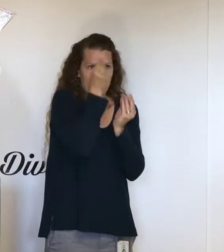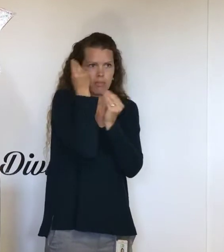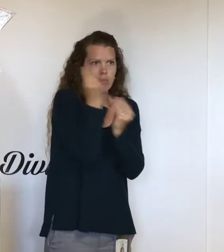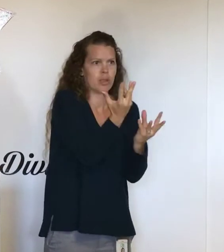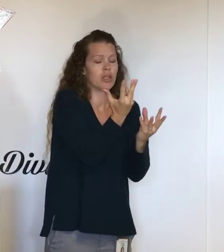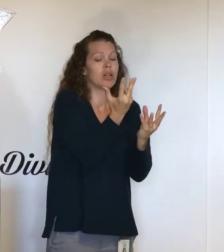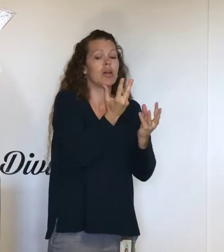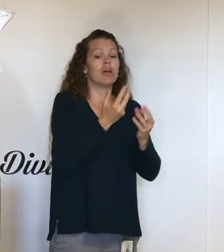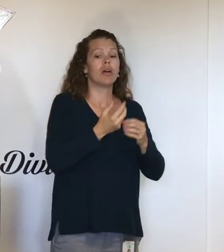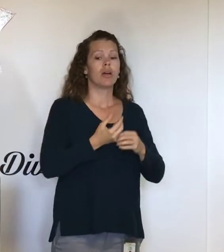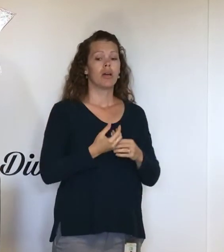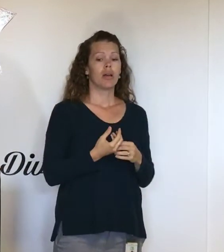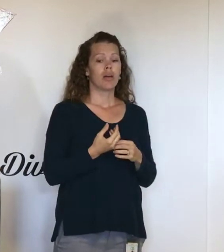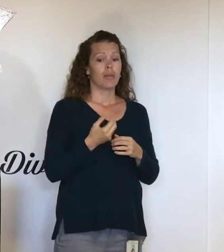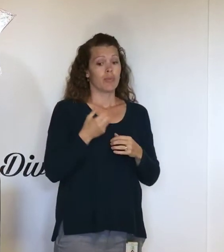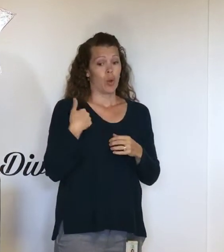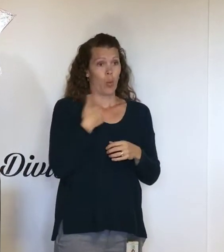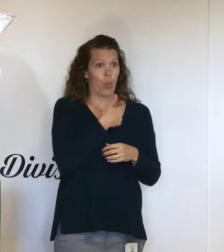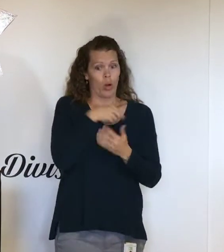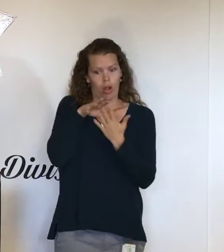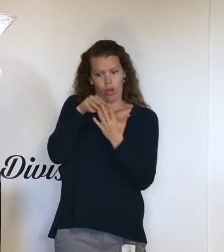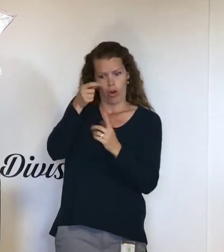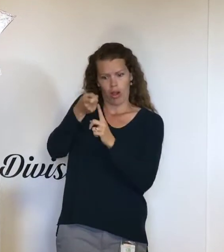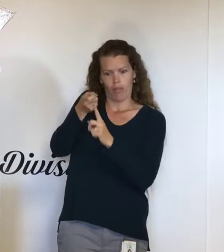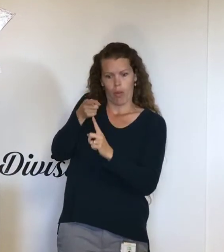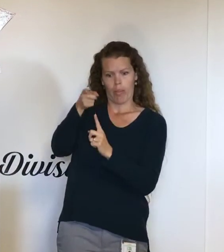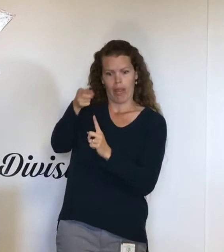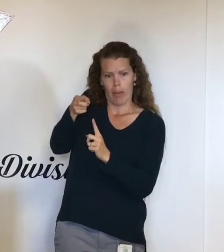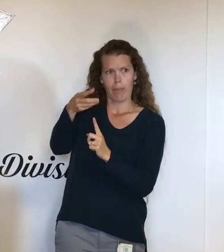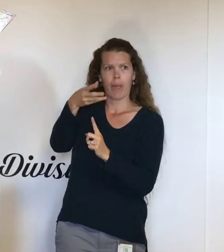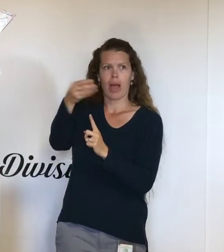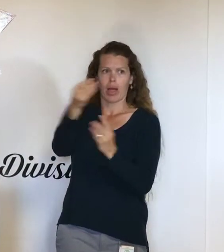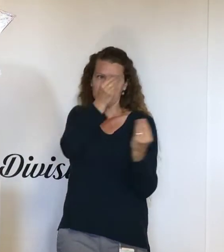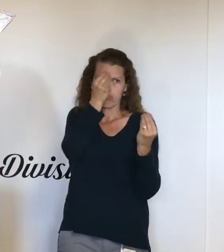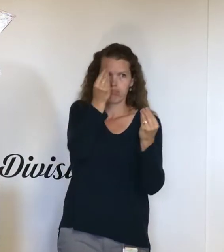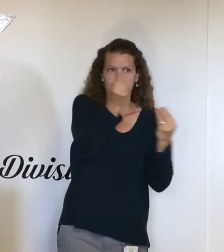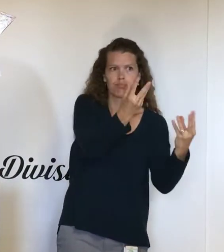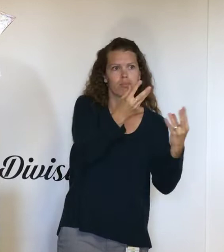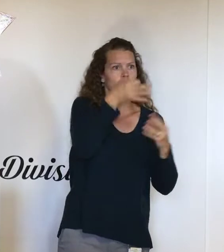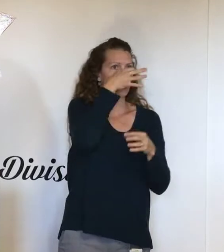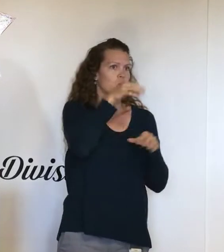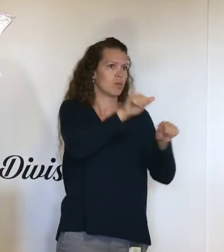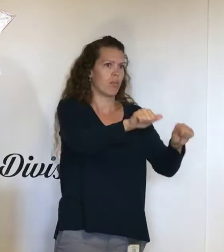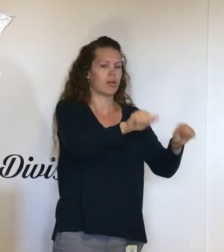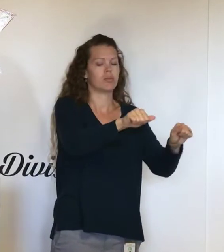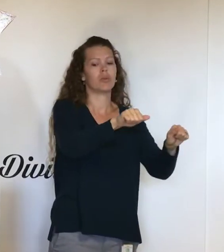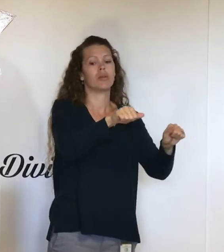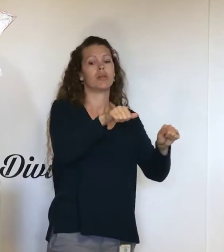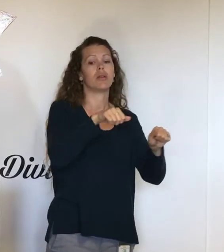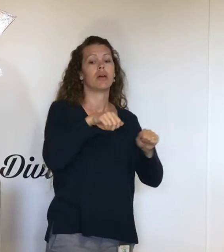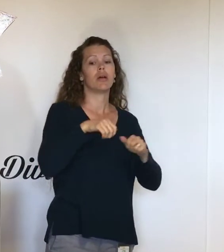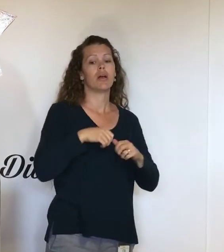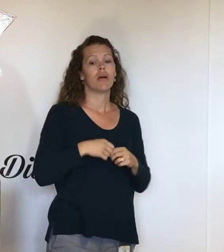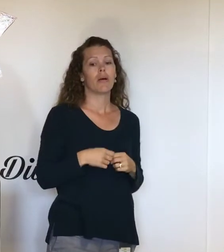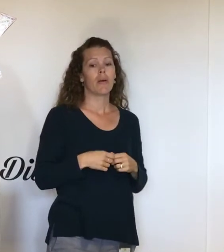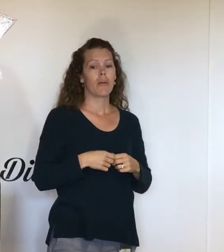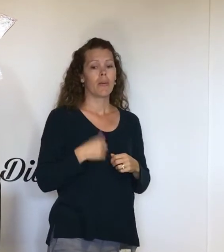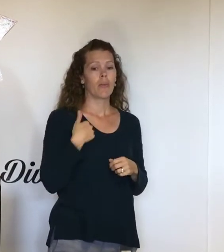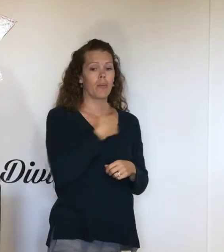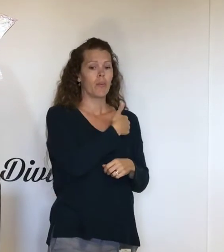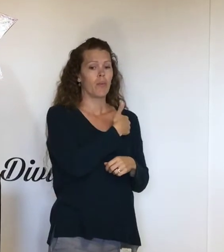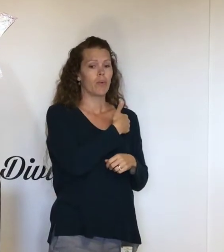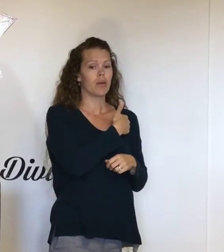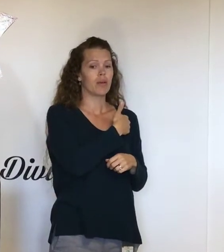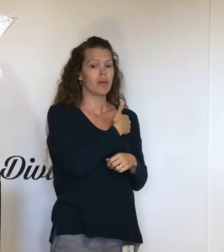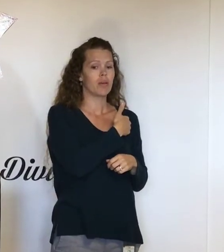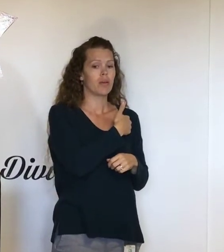and will be coming as quick as possible. We have activated